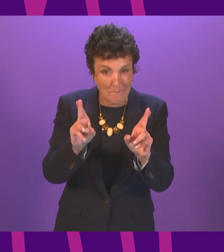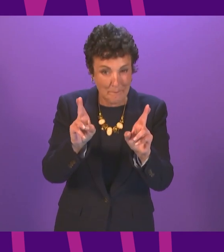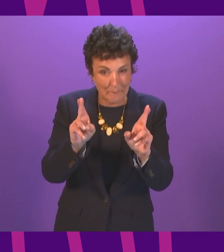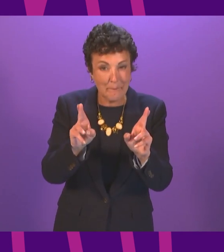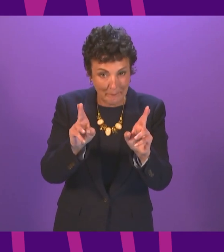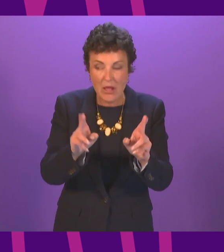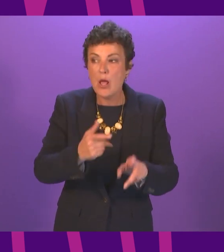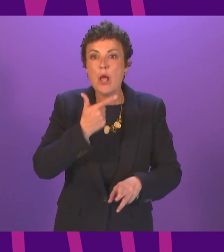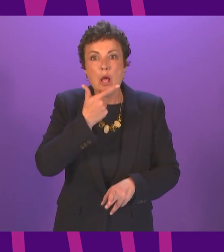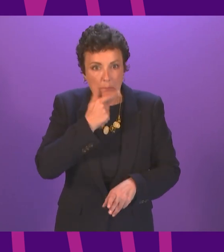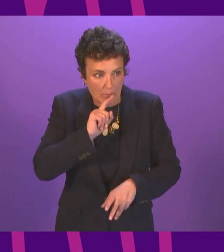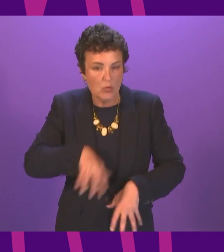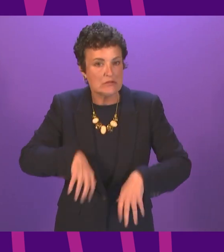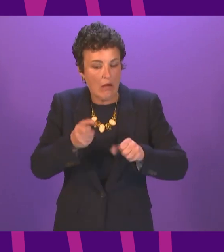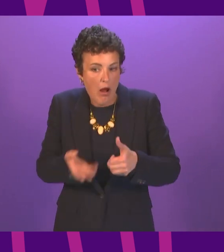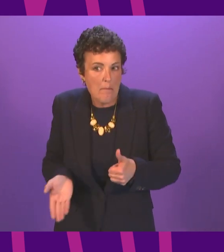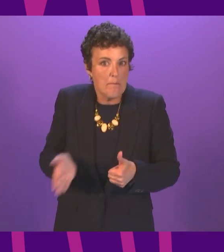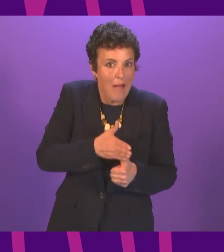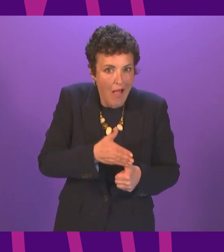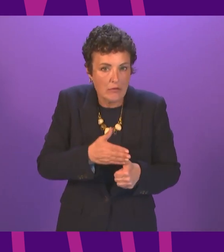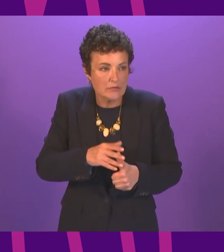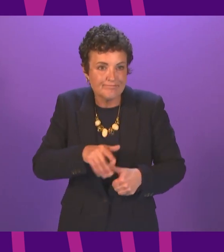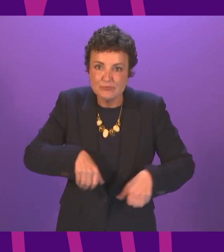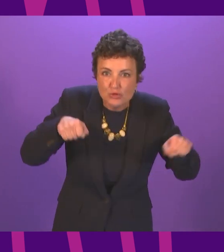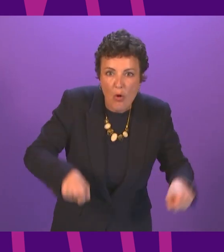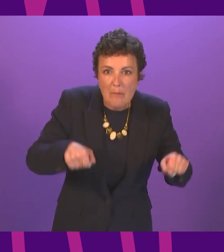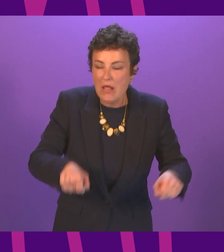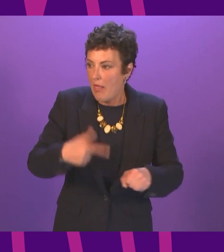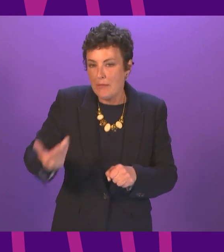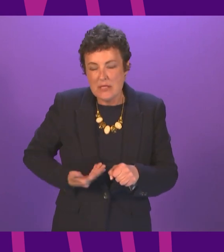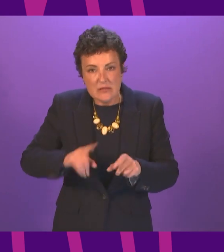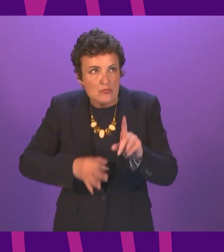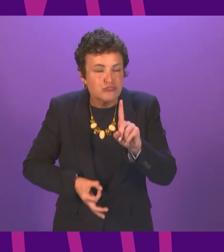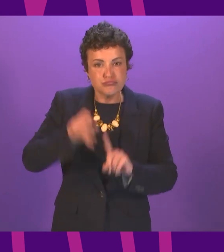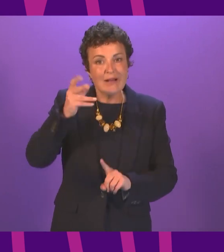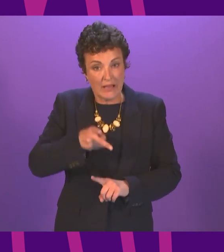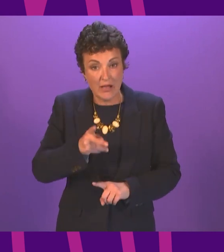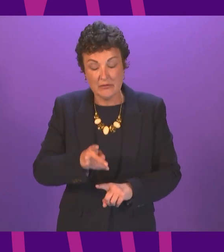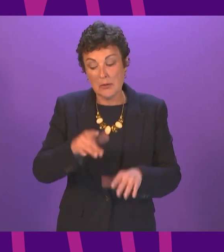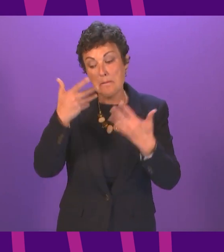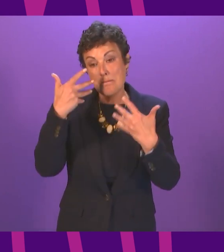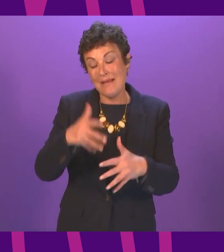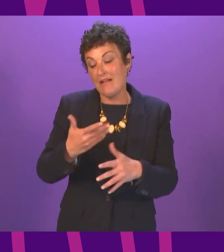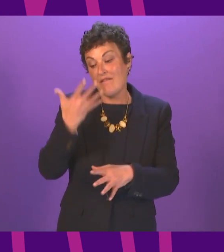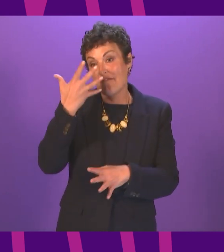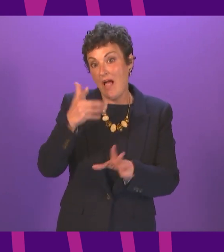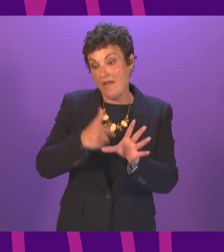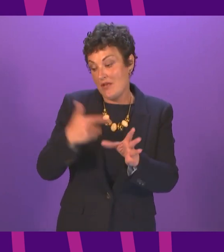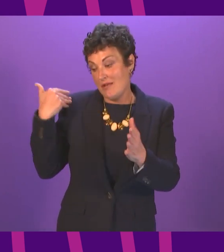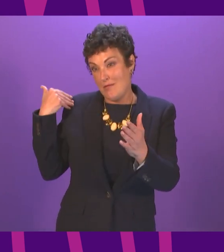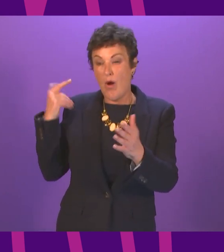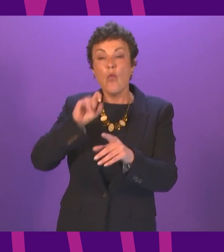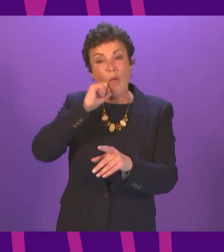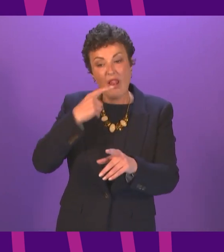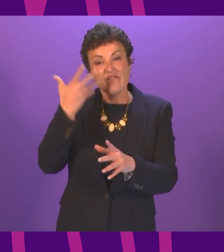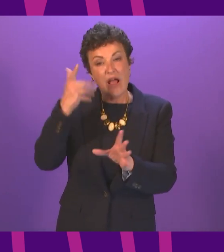and the town's businesses will be able to succeed again Over the five-year course of this parliament we